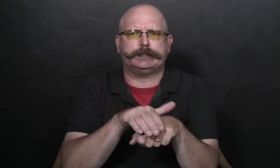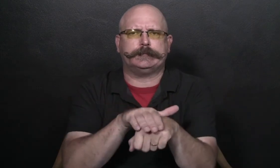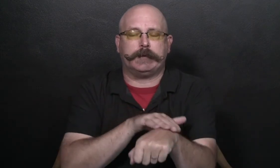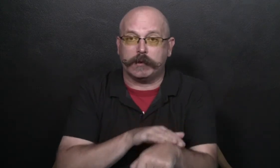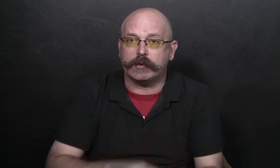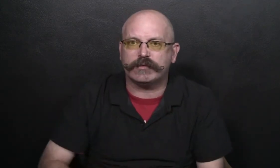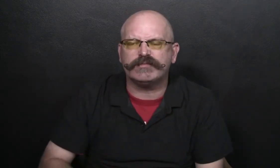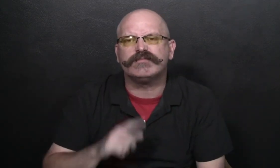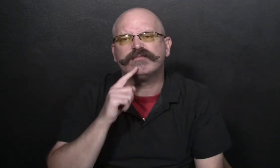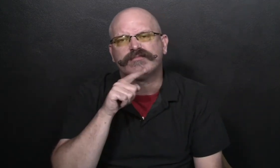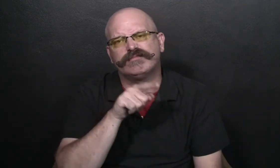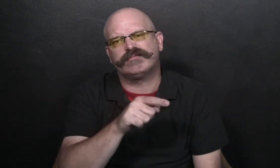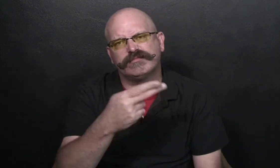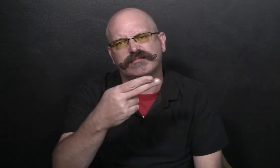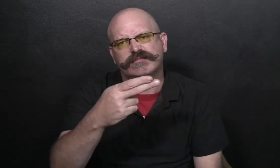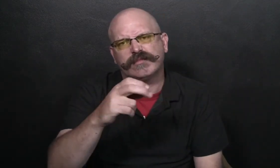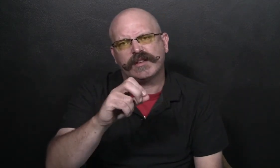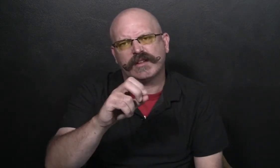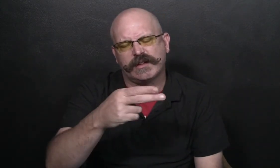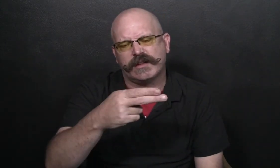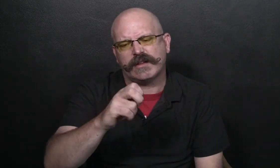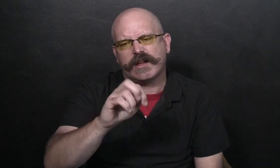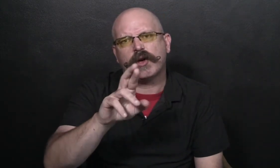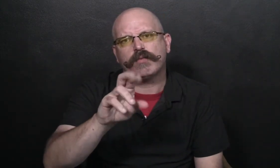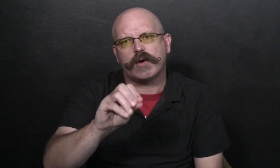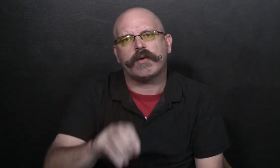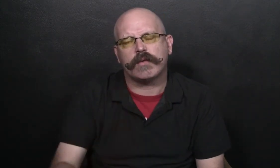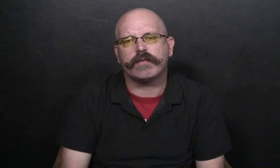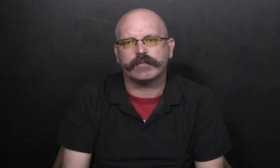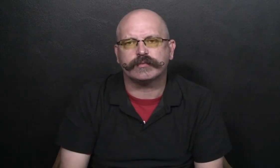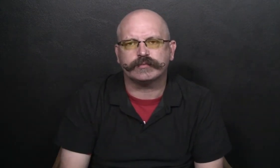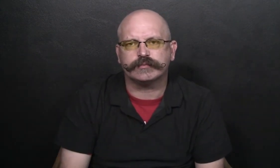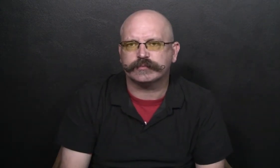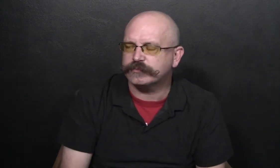couldn't spread too fast They were also heroes